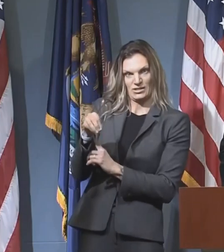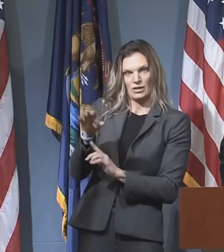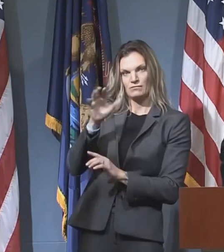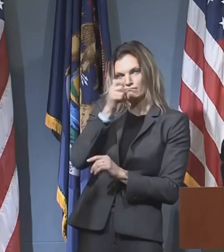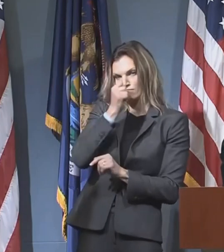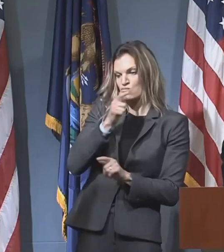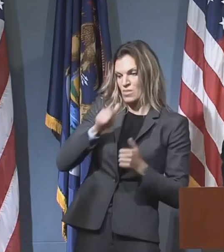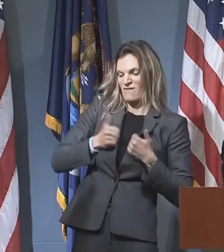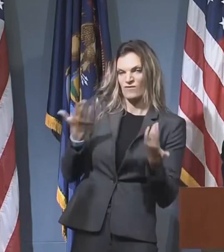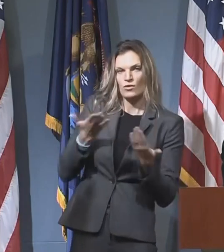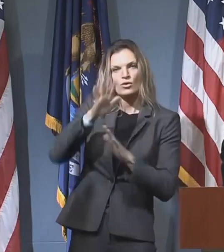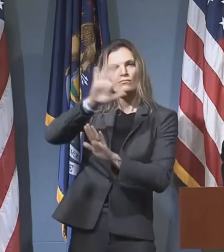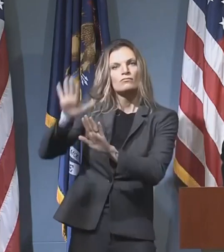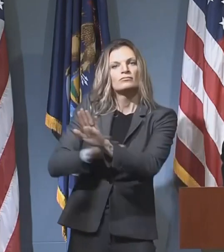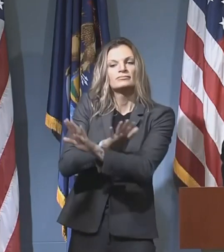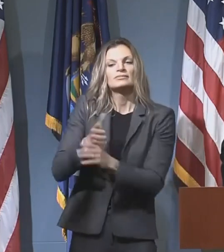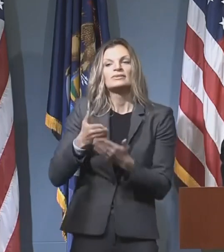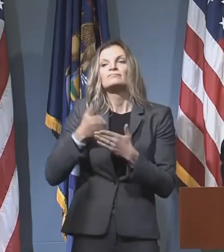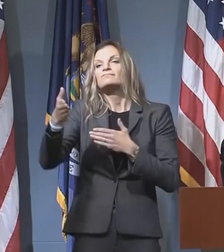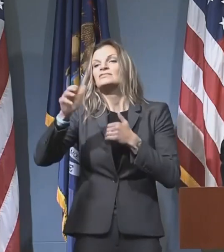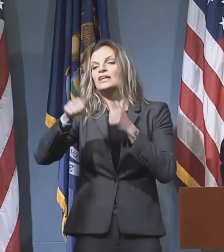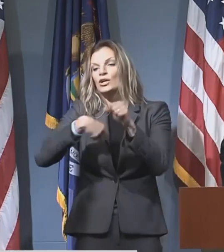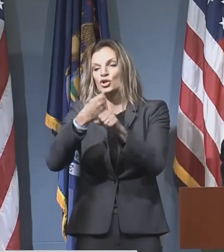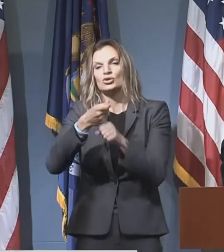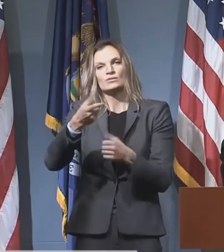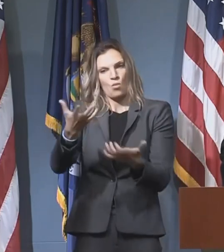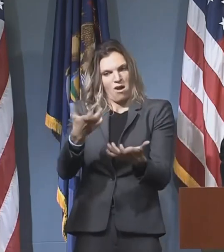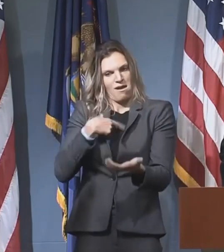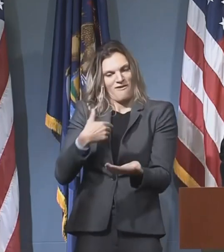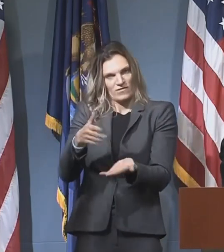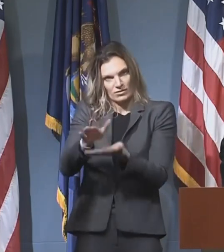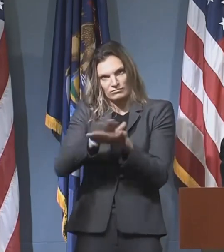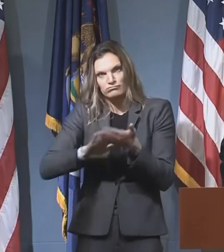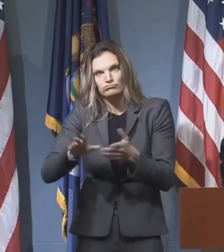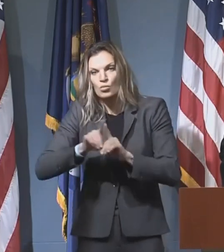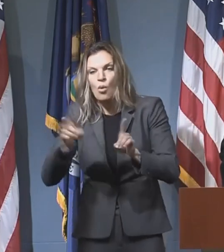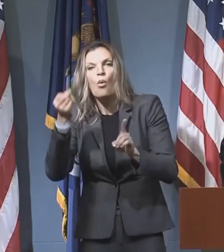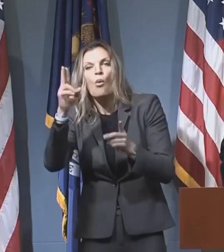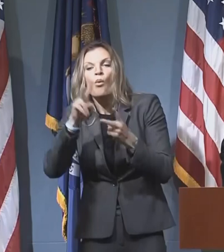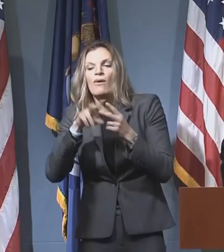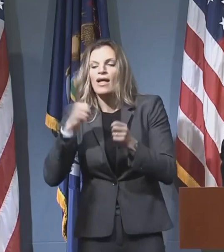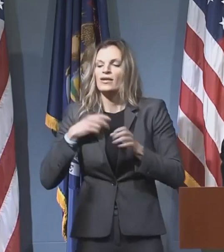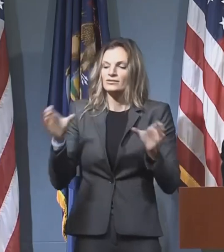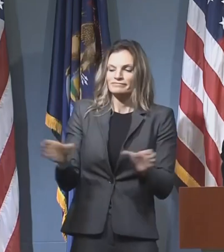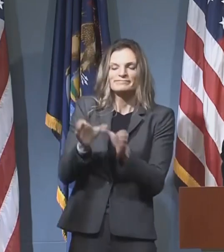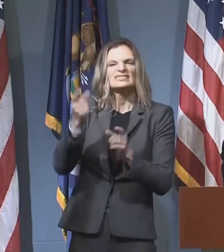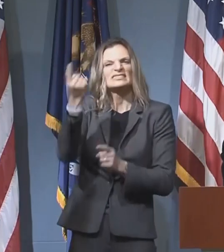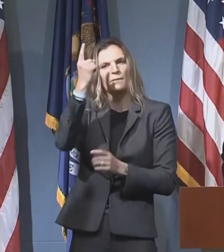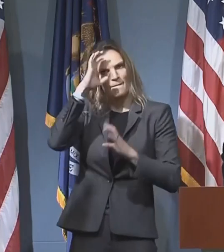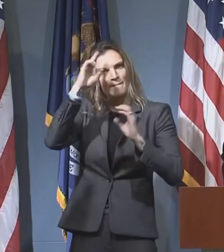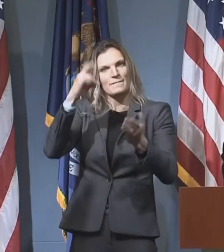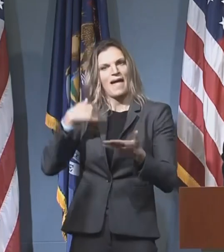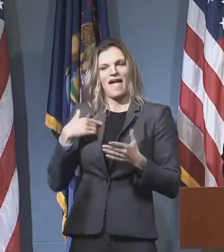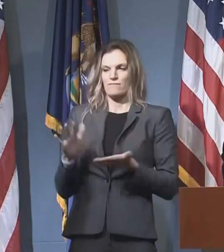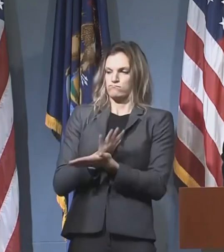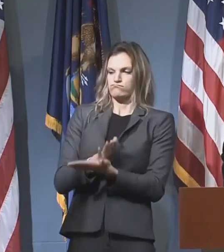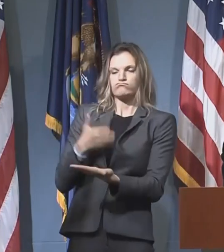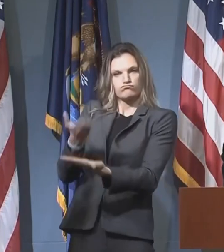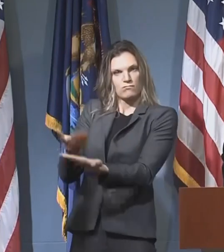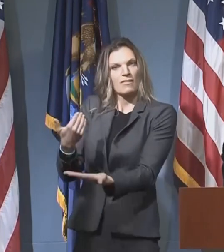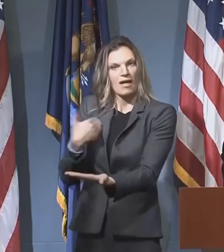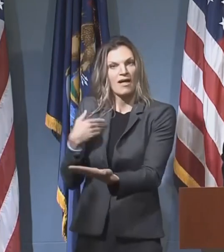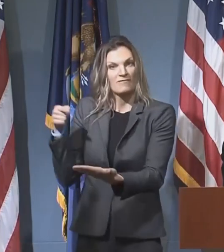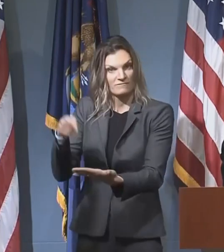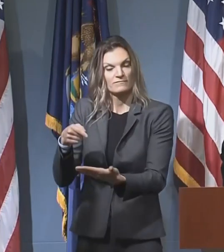post-high school degree or certification in the next 10 years. Michigan was the last state in the Midwest to set such a post-secondary attainment goal,